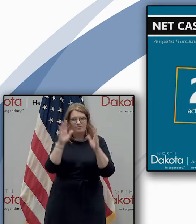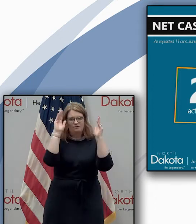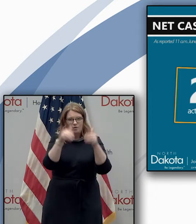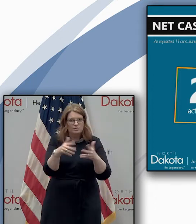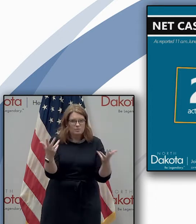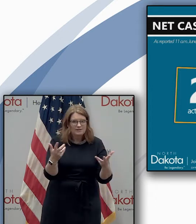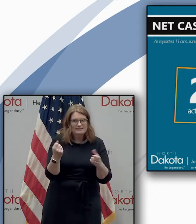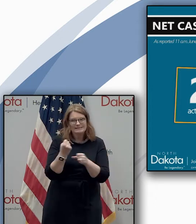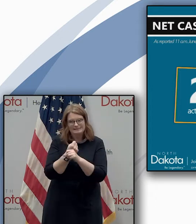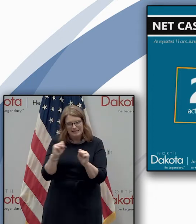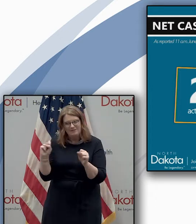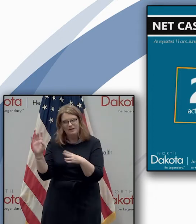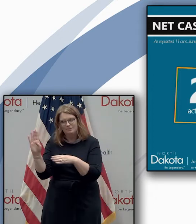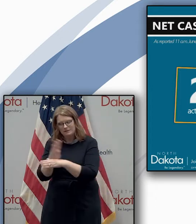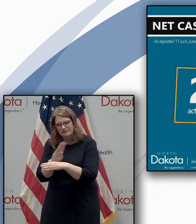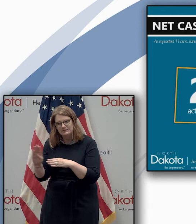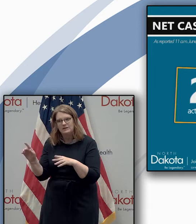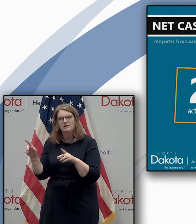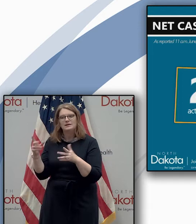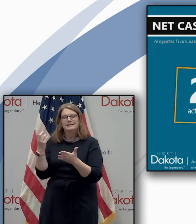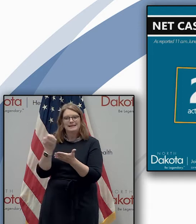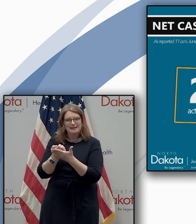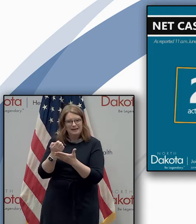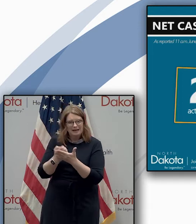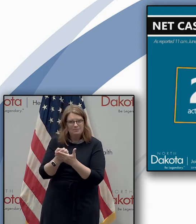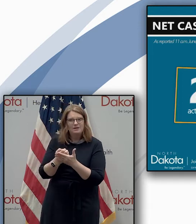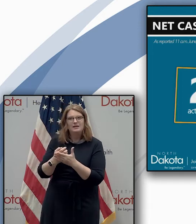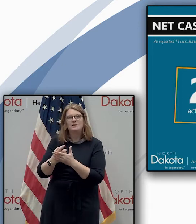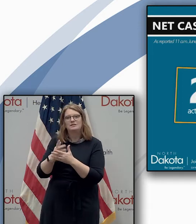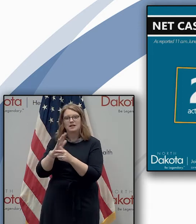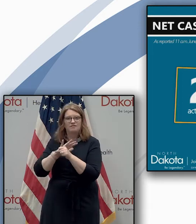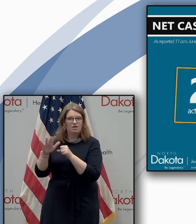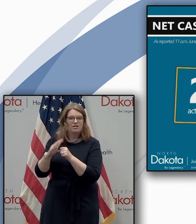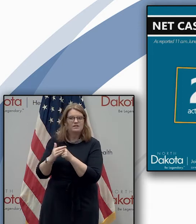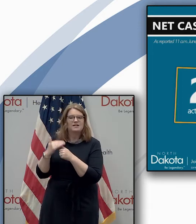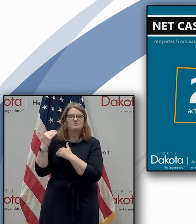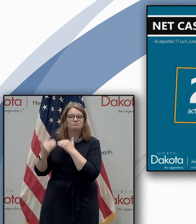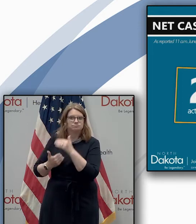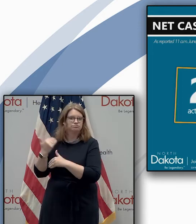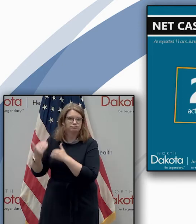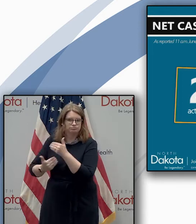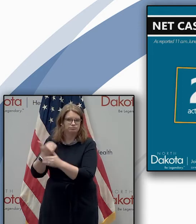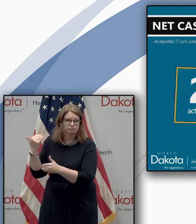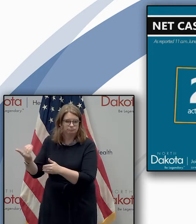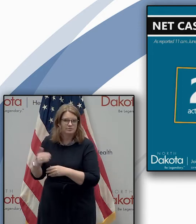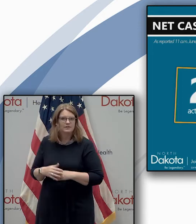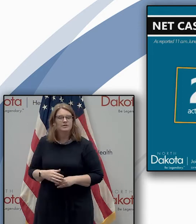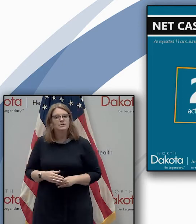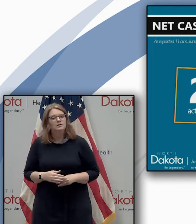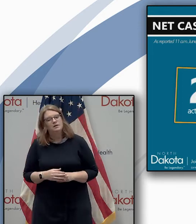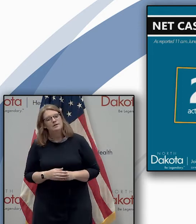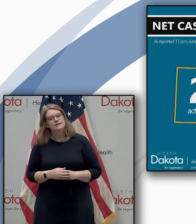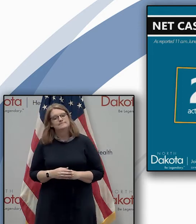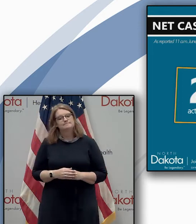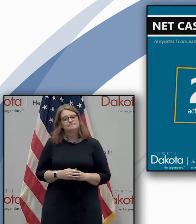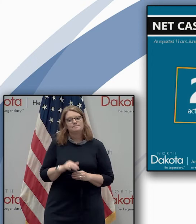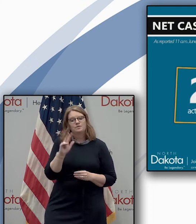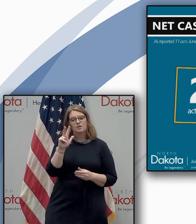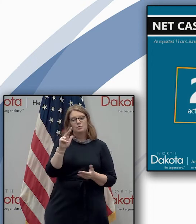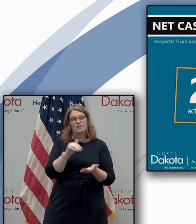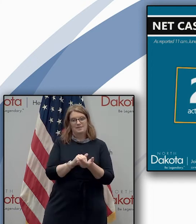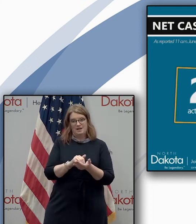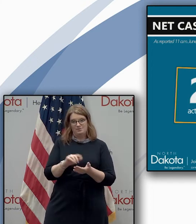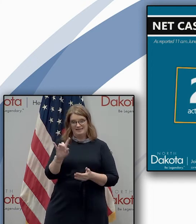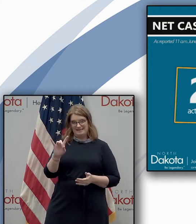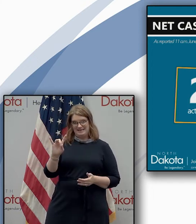livelihoods which is getting our economy fully rolling again so out of the three thousand